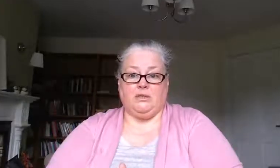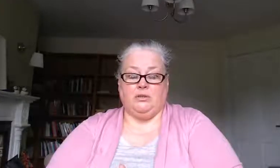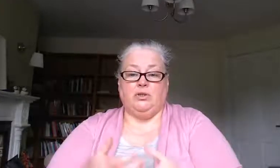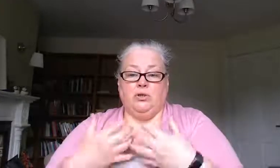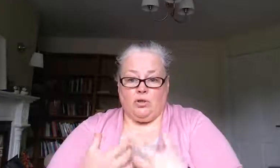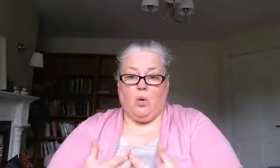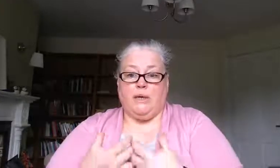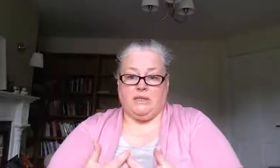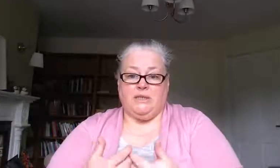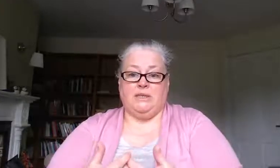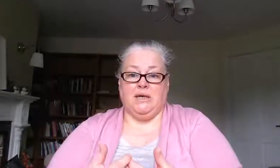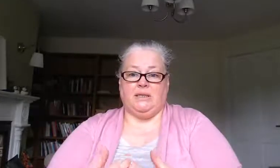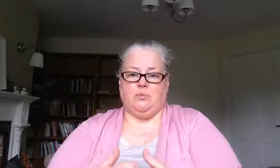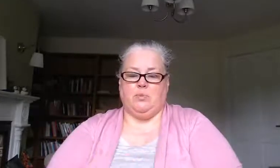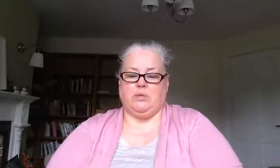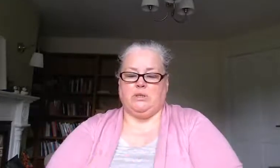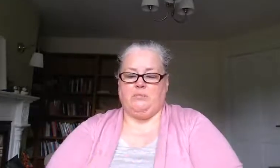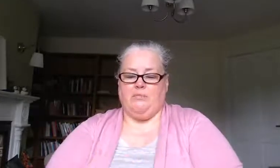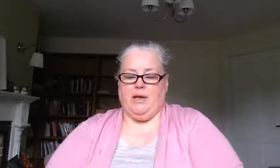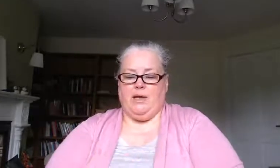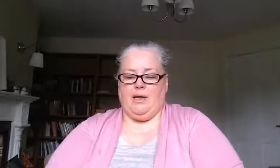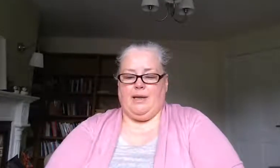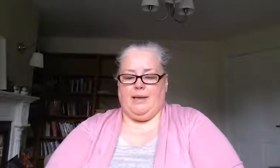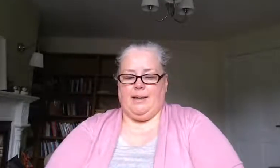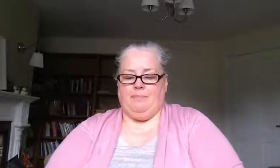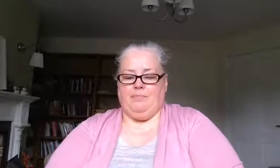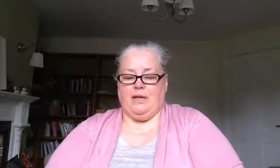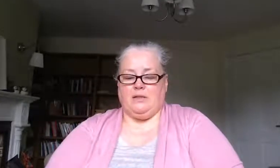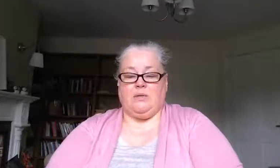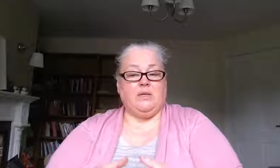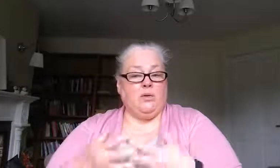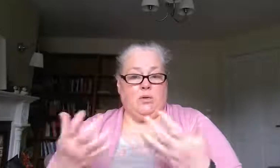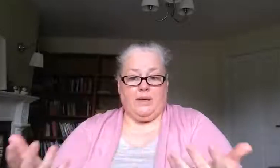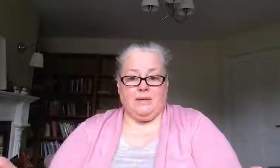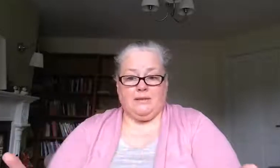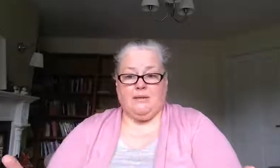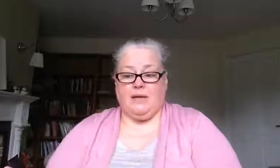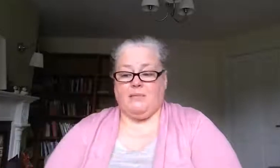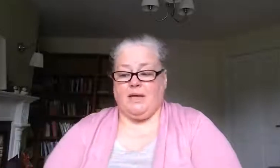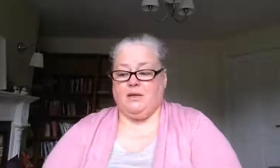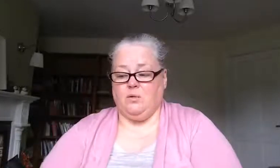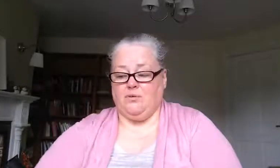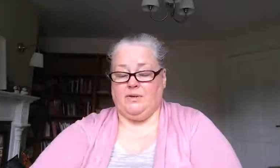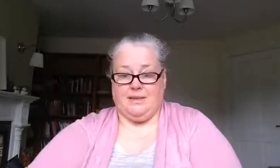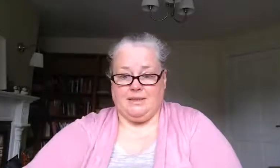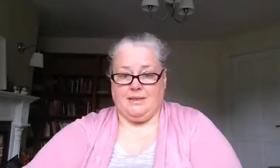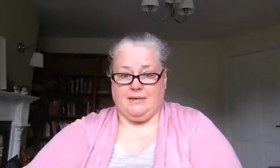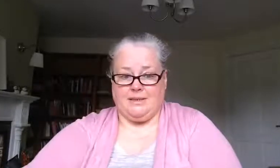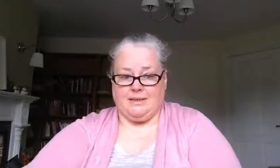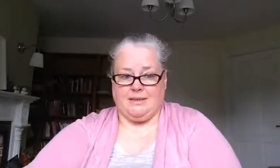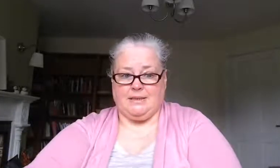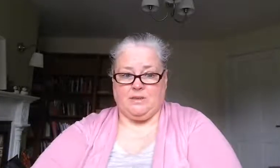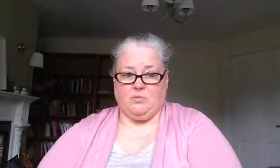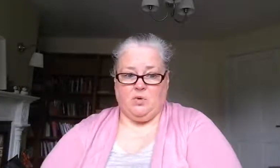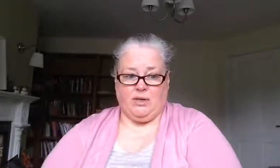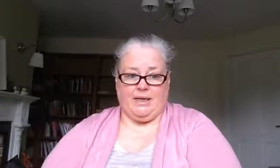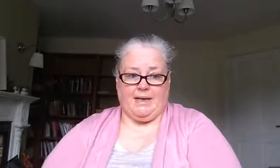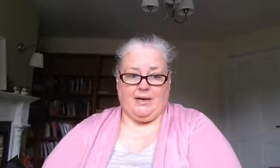you know you're going to need that support um so as always and thank you all for listening that's it good morning claire